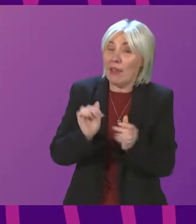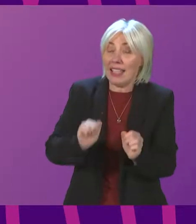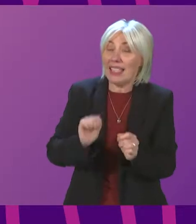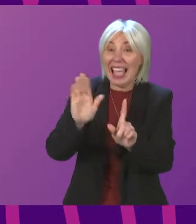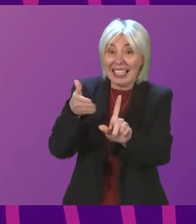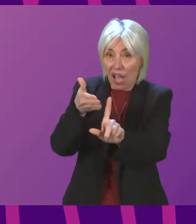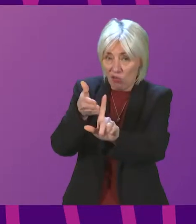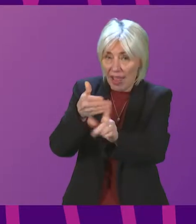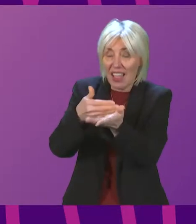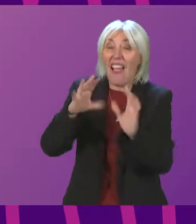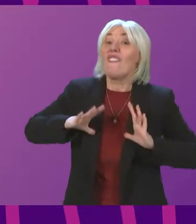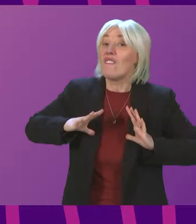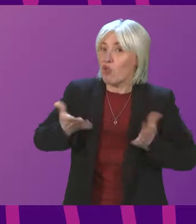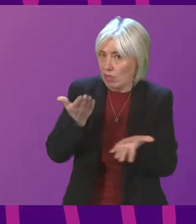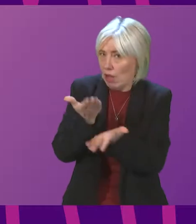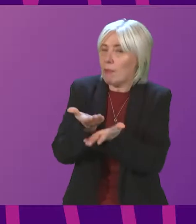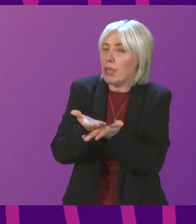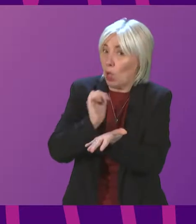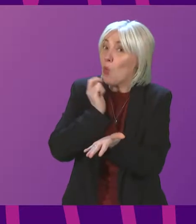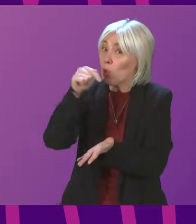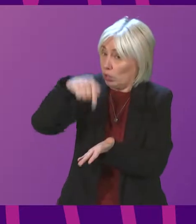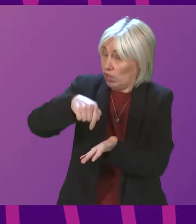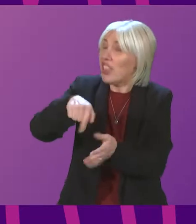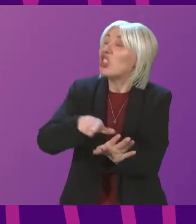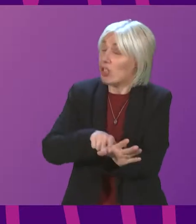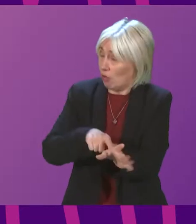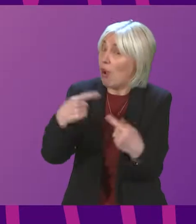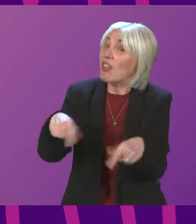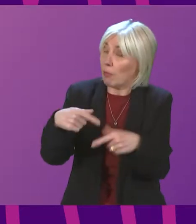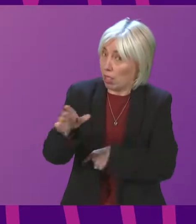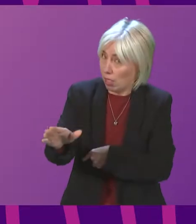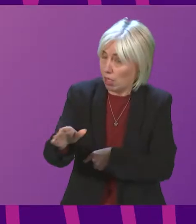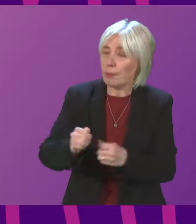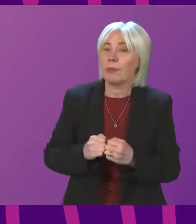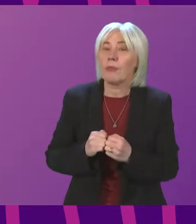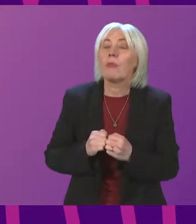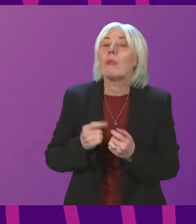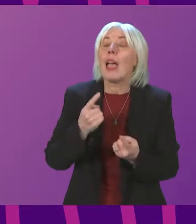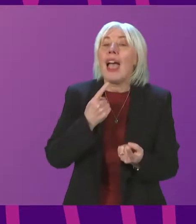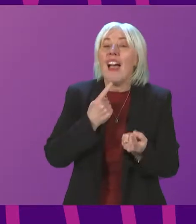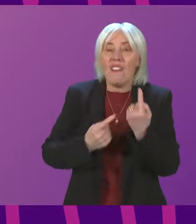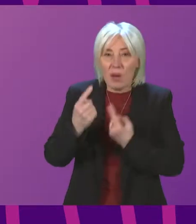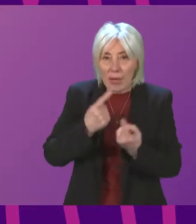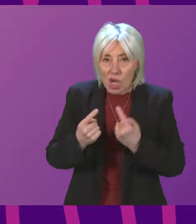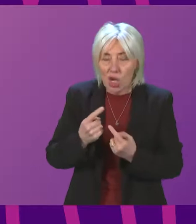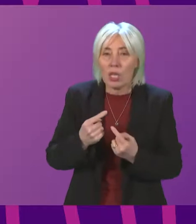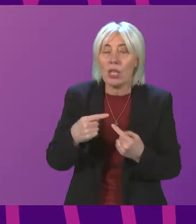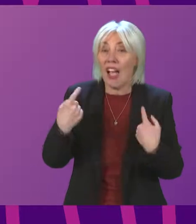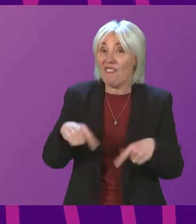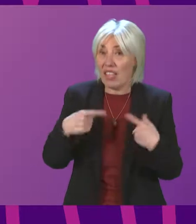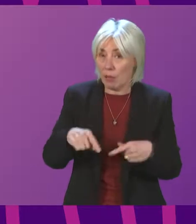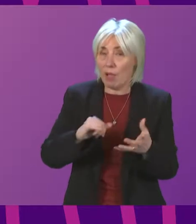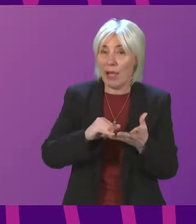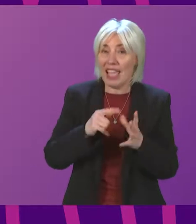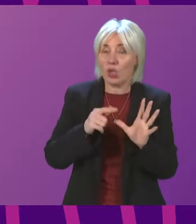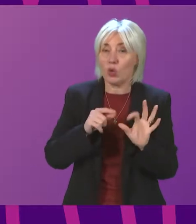free appeal is there this year as well. I responded about what the information that is being made available by the